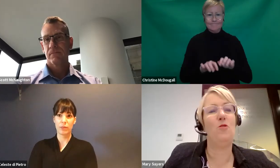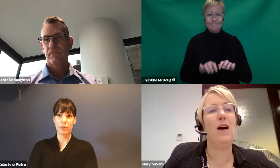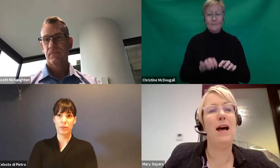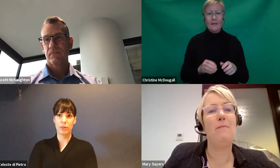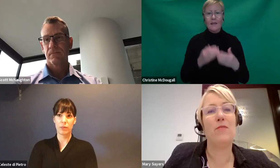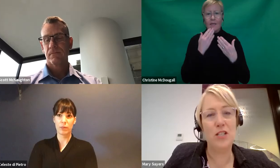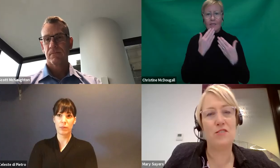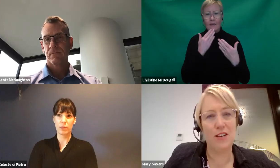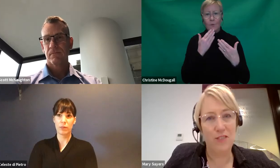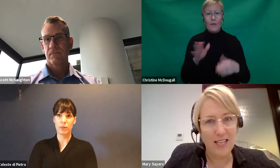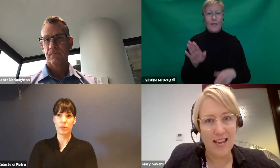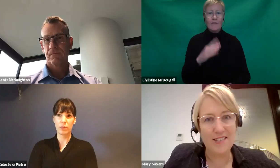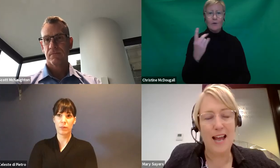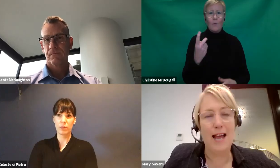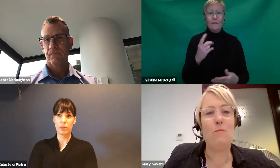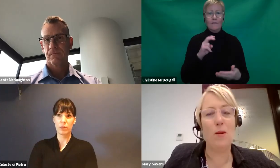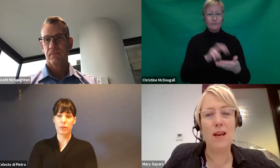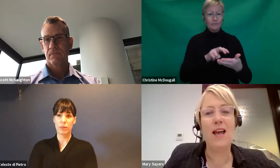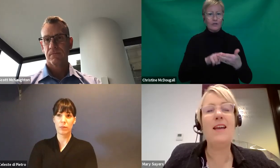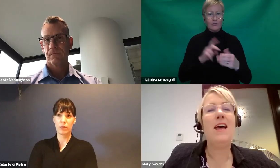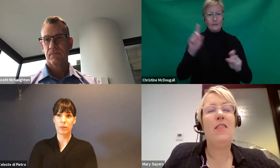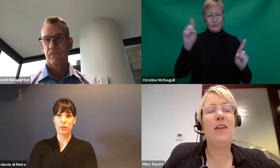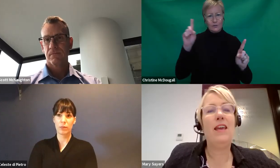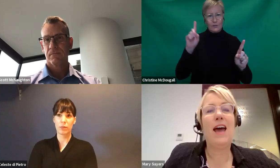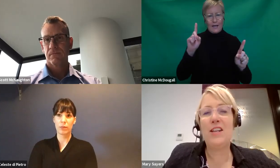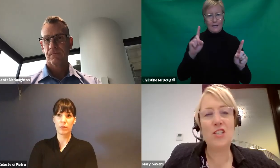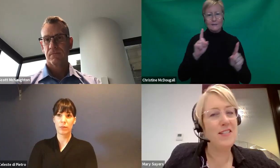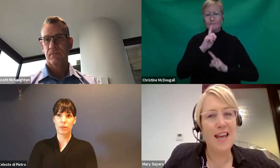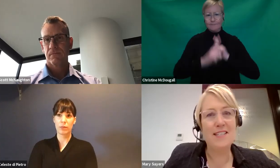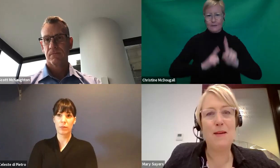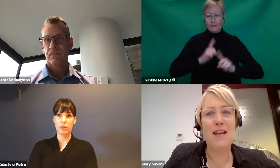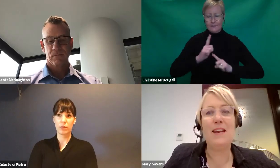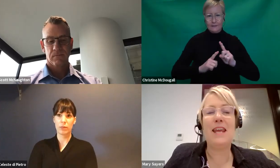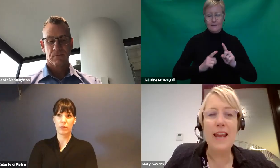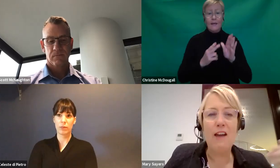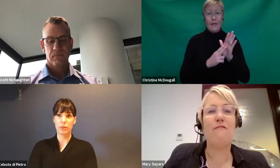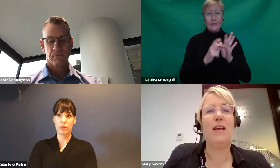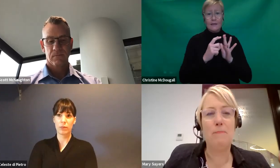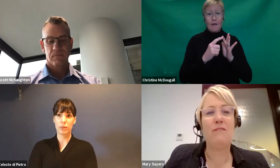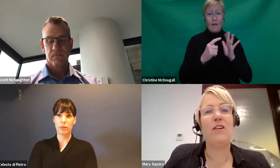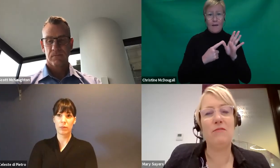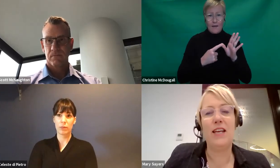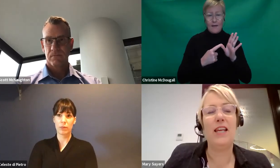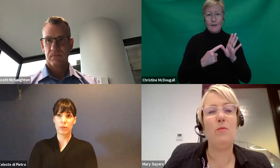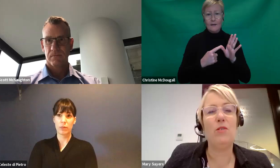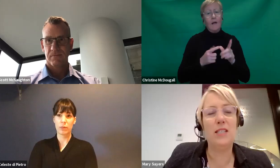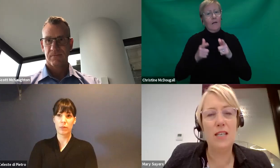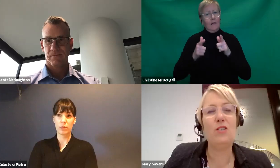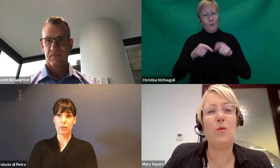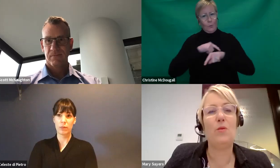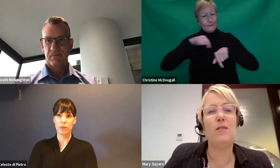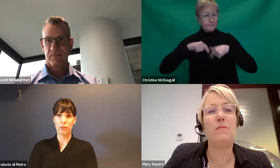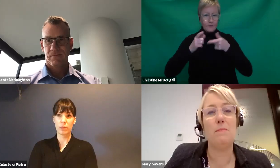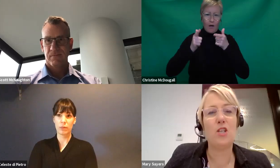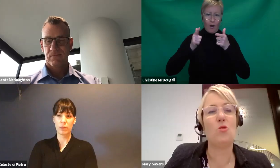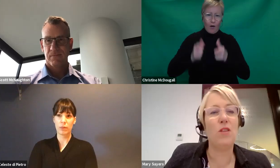you for registering for today's webinar. The agency has been getting our feedback very regularly and we'll continue